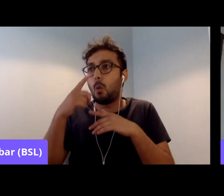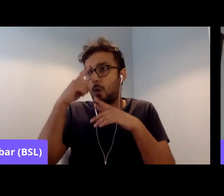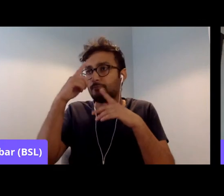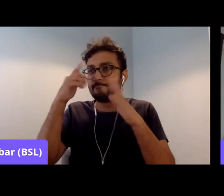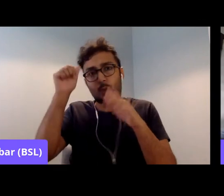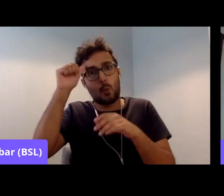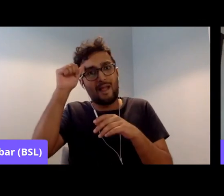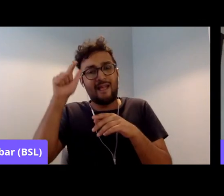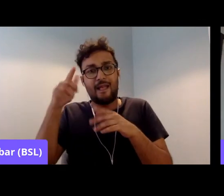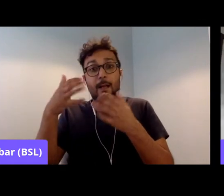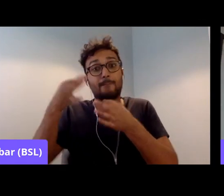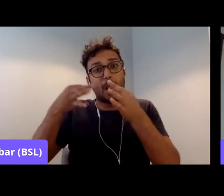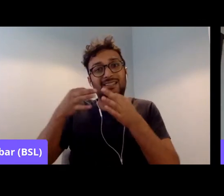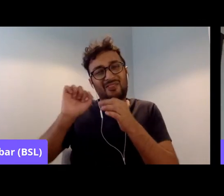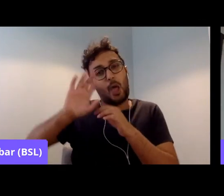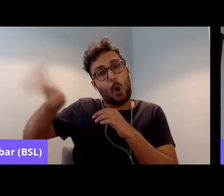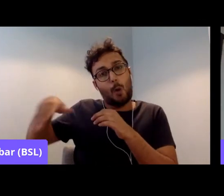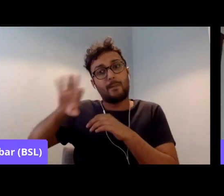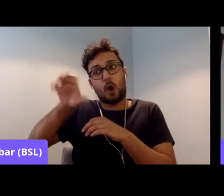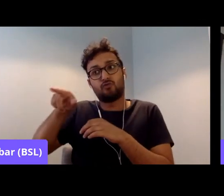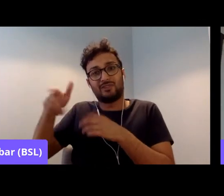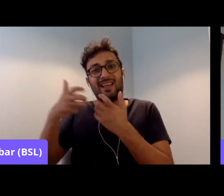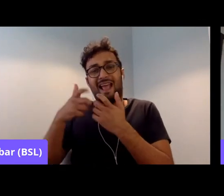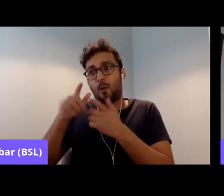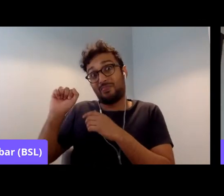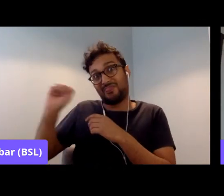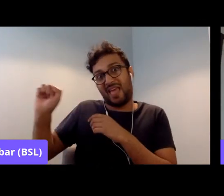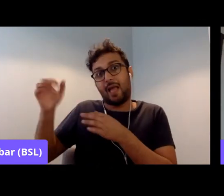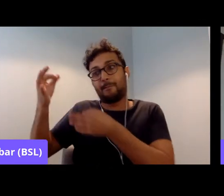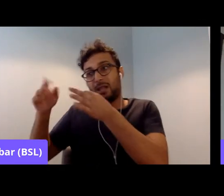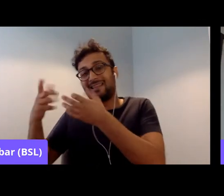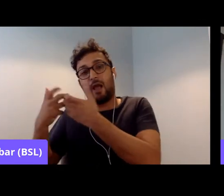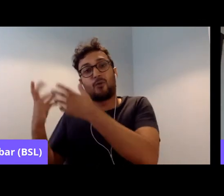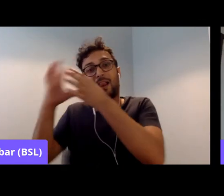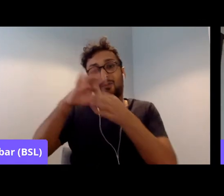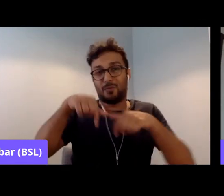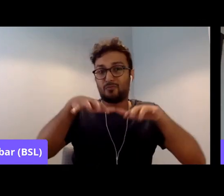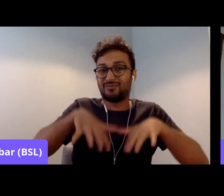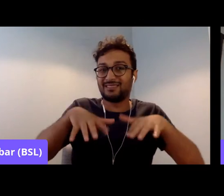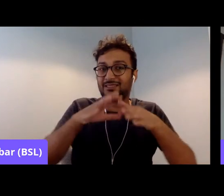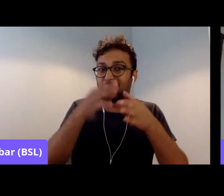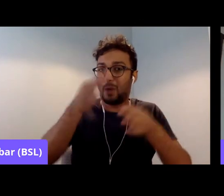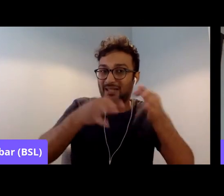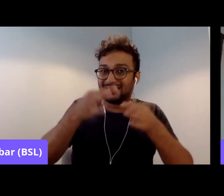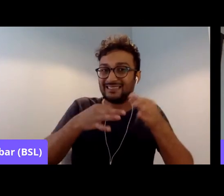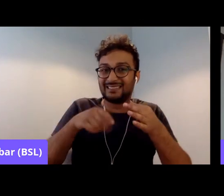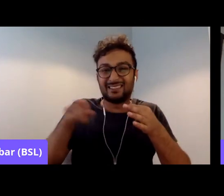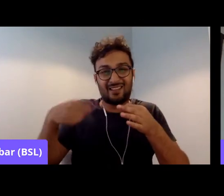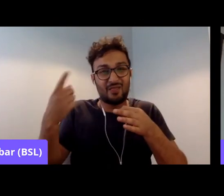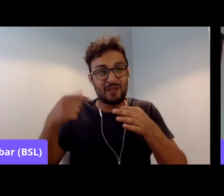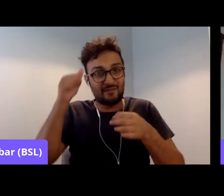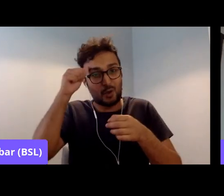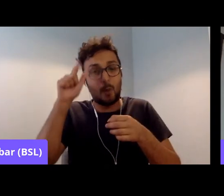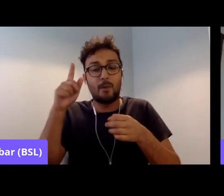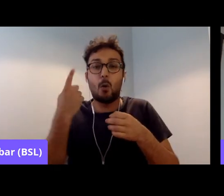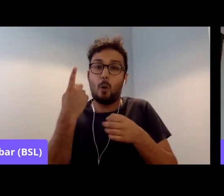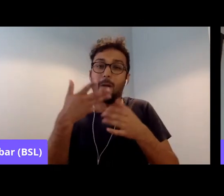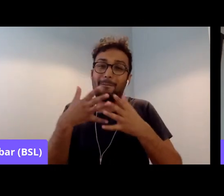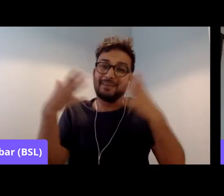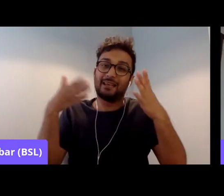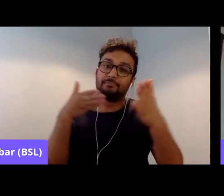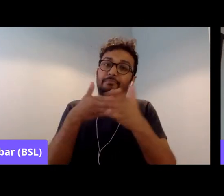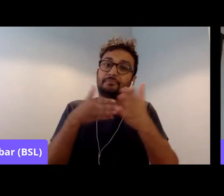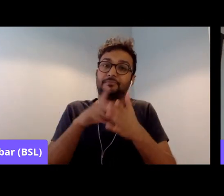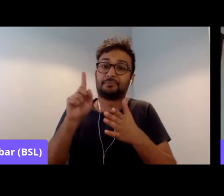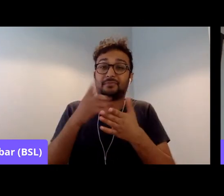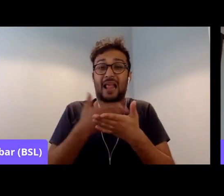politics at their home is related to politics in Britain. One of the difficulties often is, is the language barrier. And the